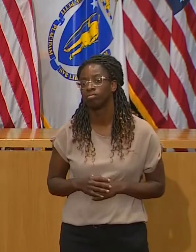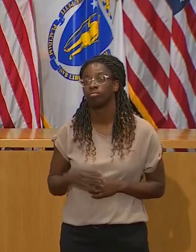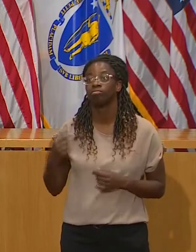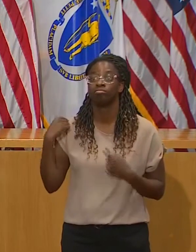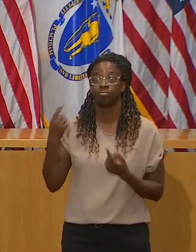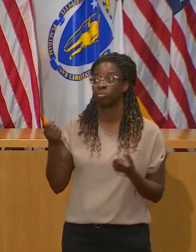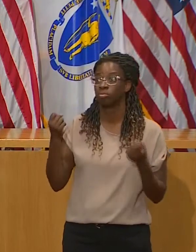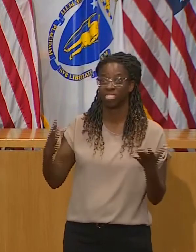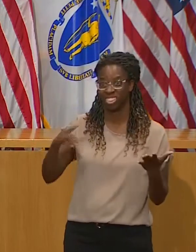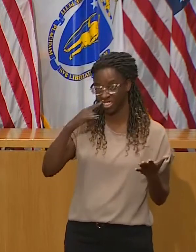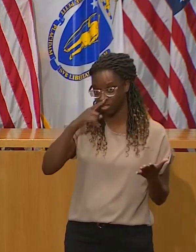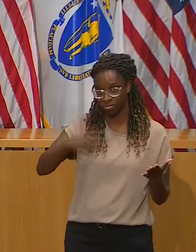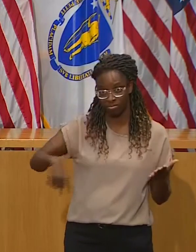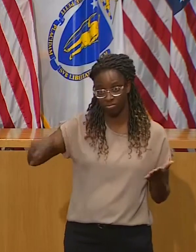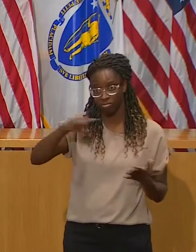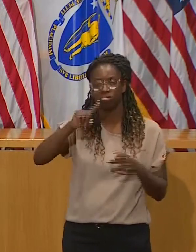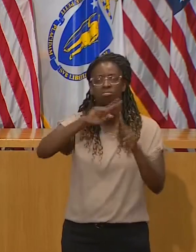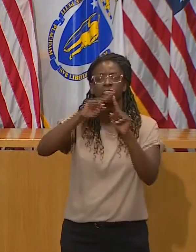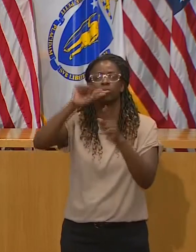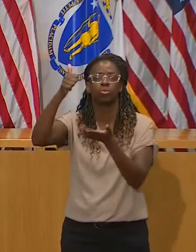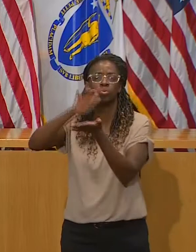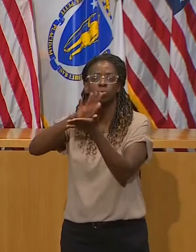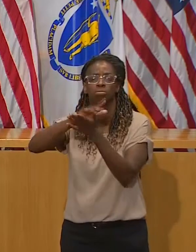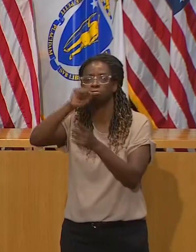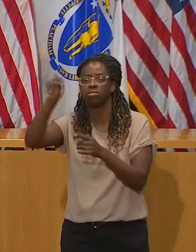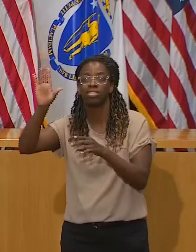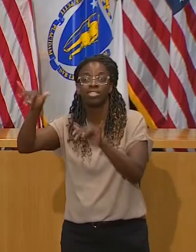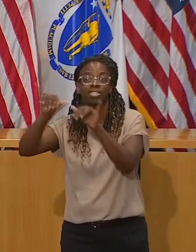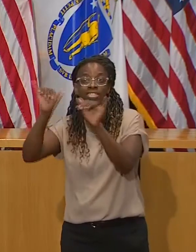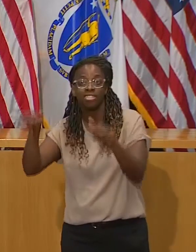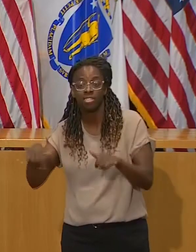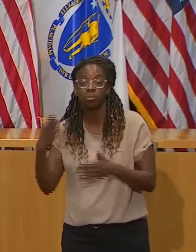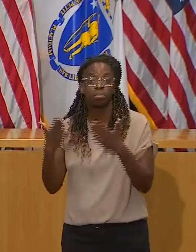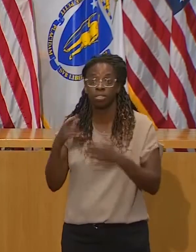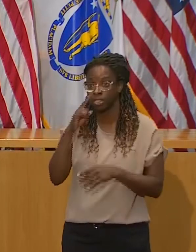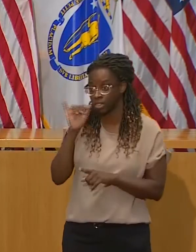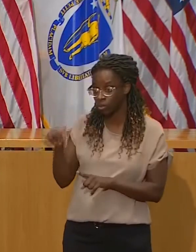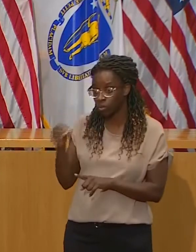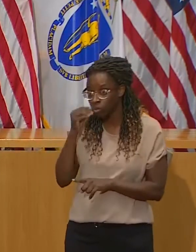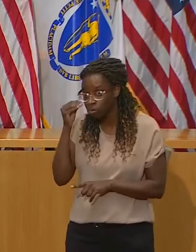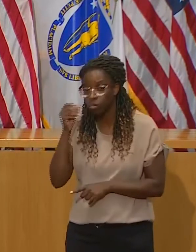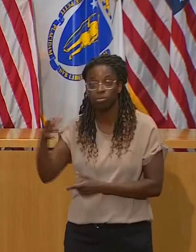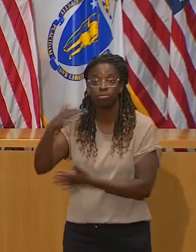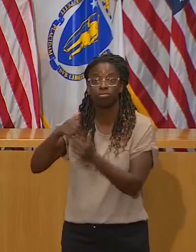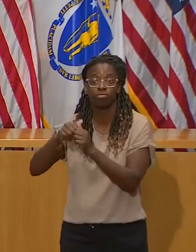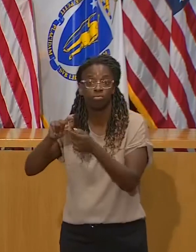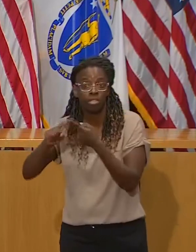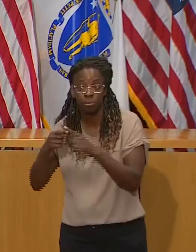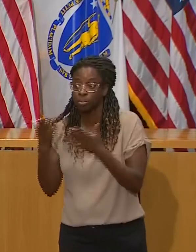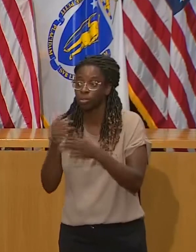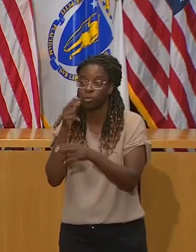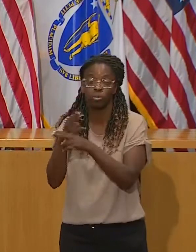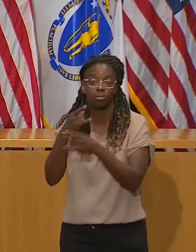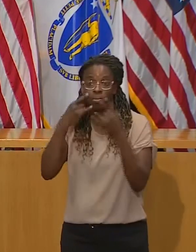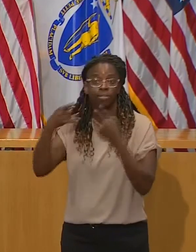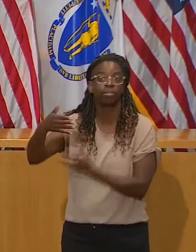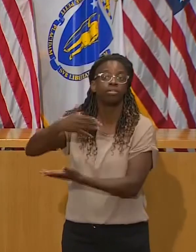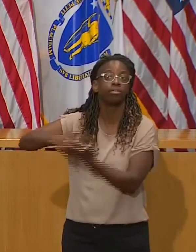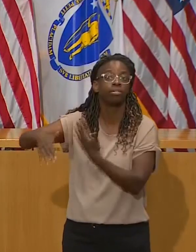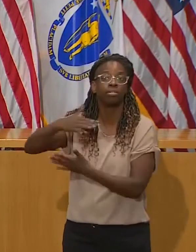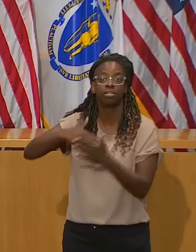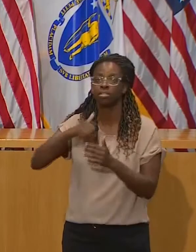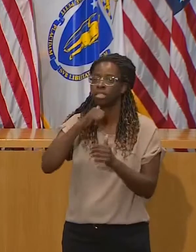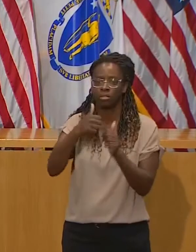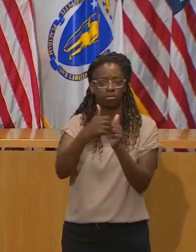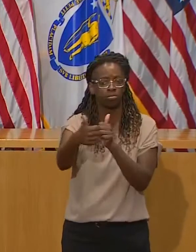not wearing a mask, not socially distancing on the off hours, is probably